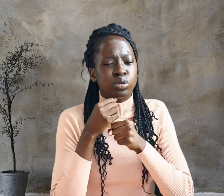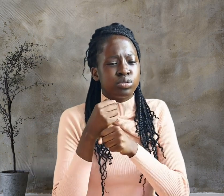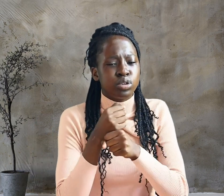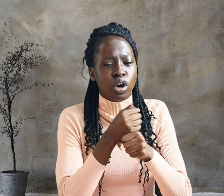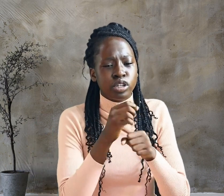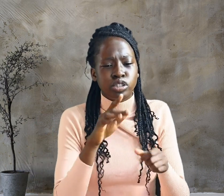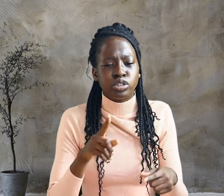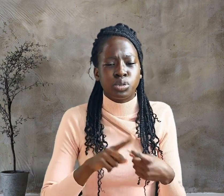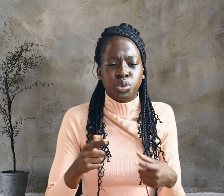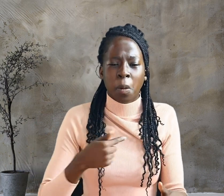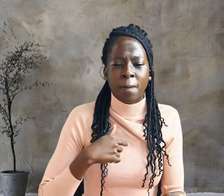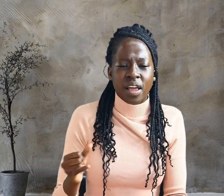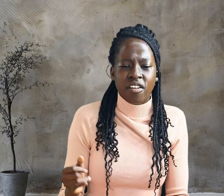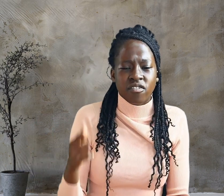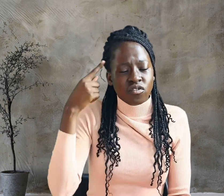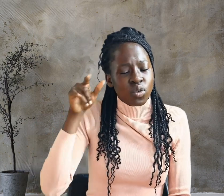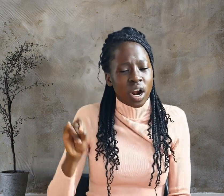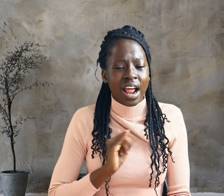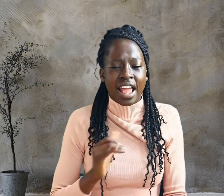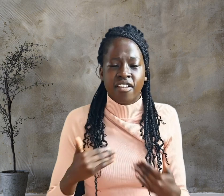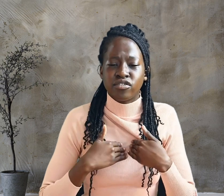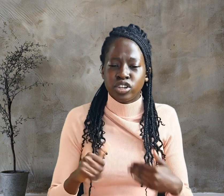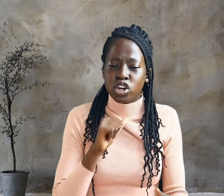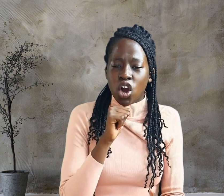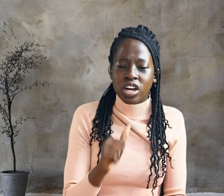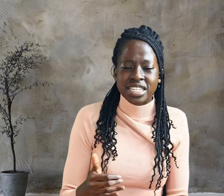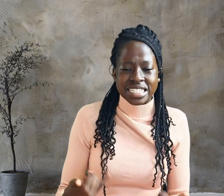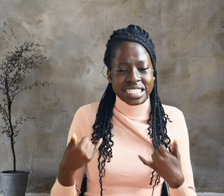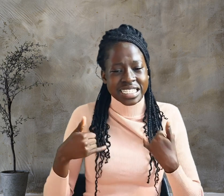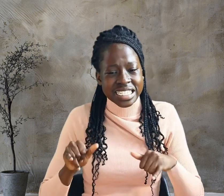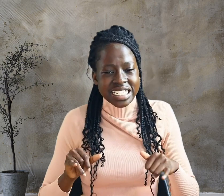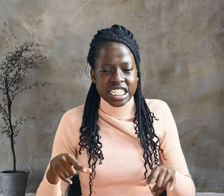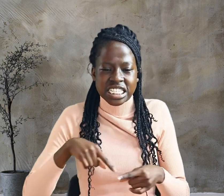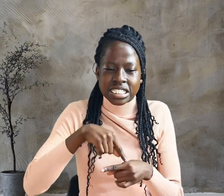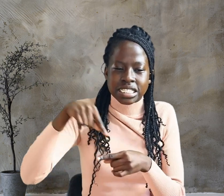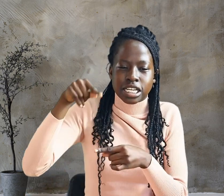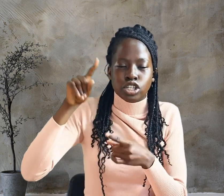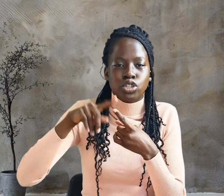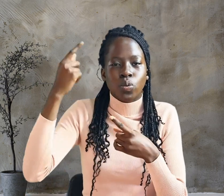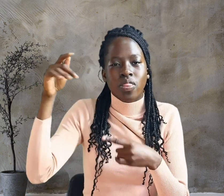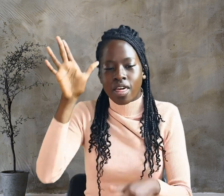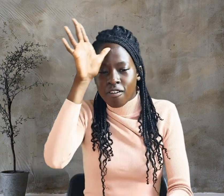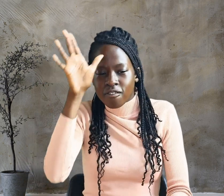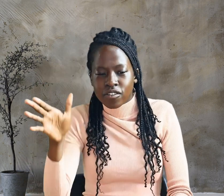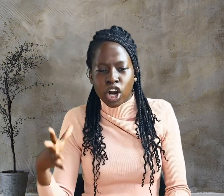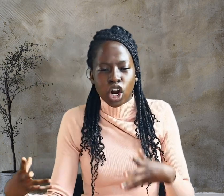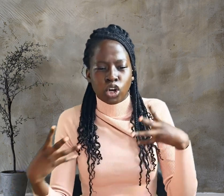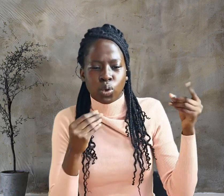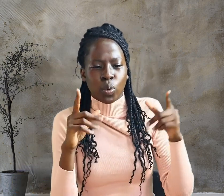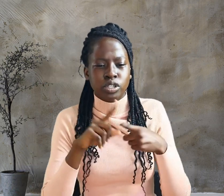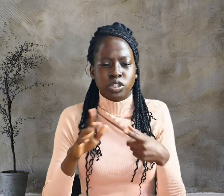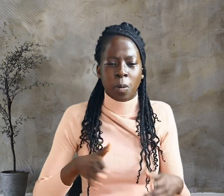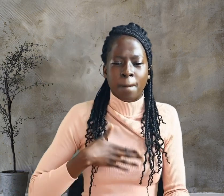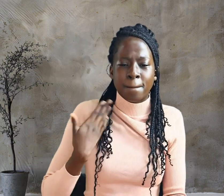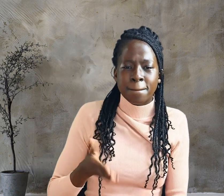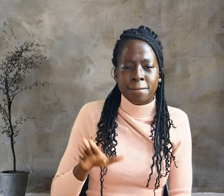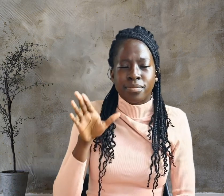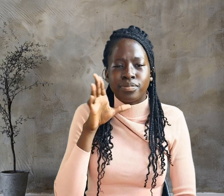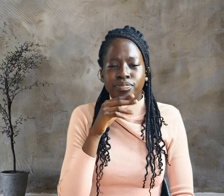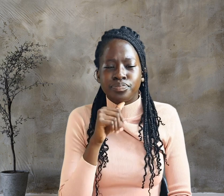for I have not yet ascended to the Father. Go instead to my brothers and tell them,